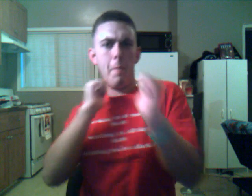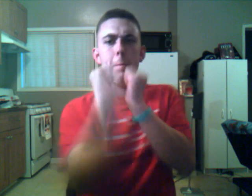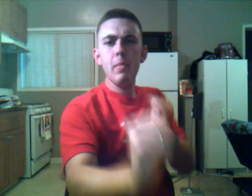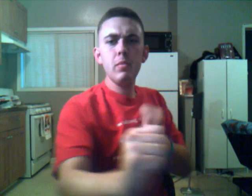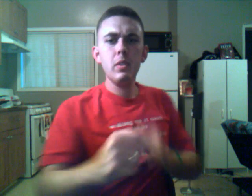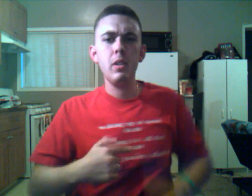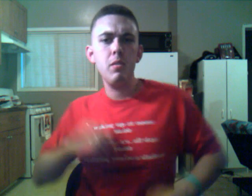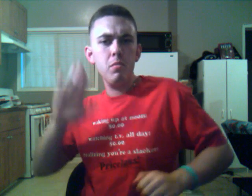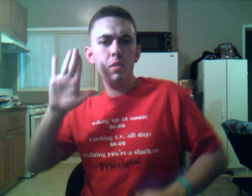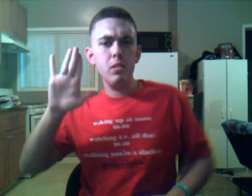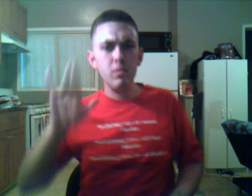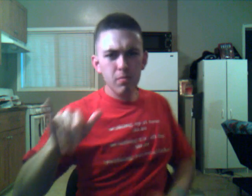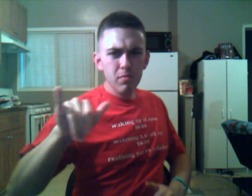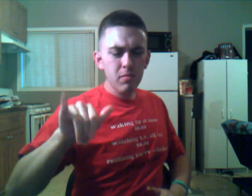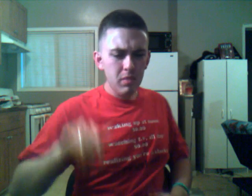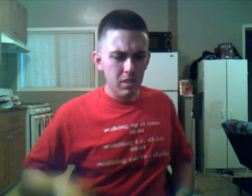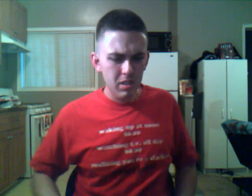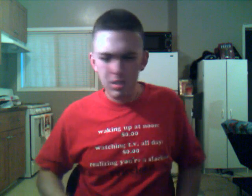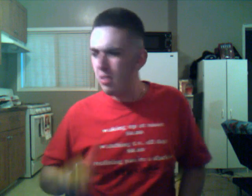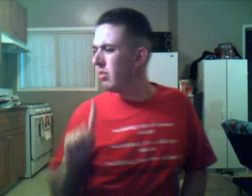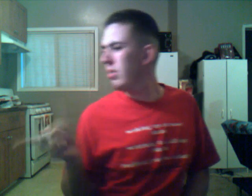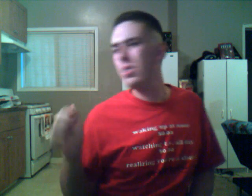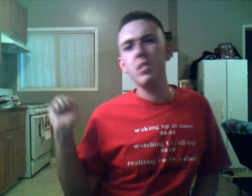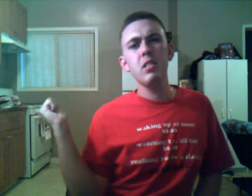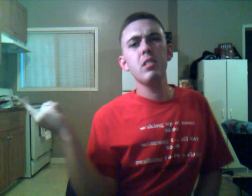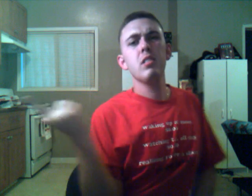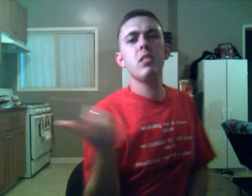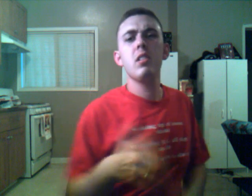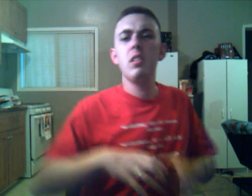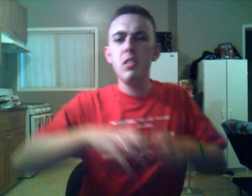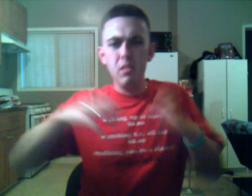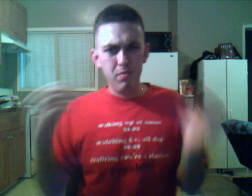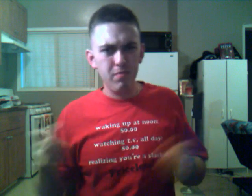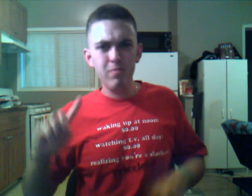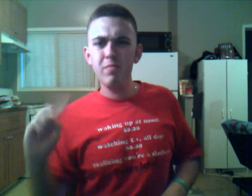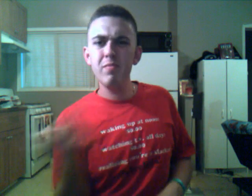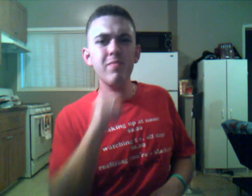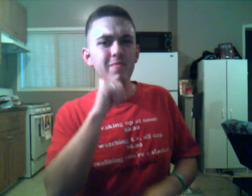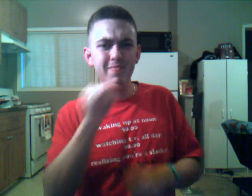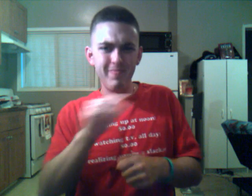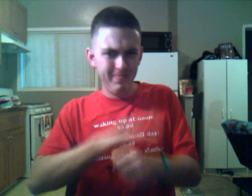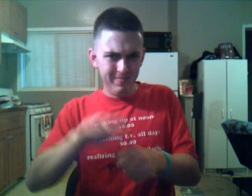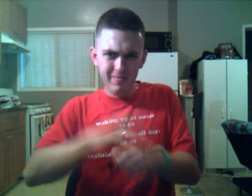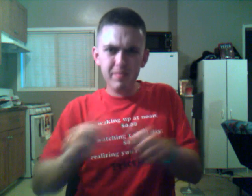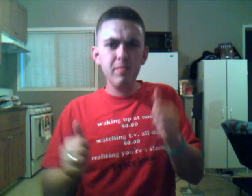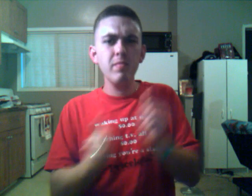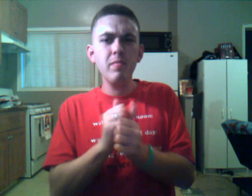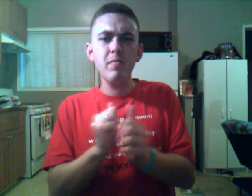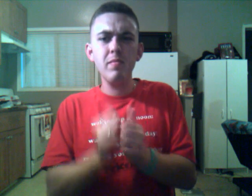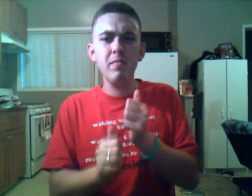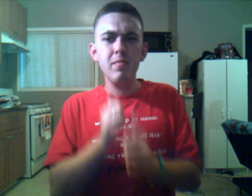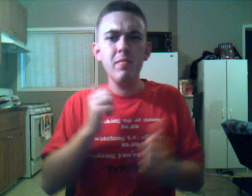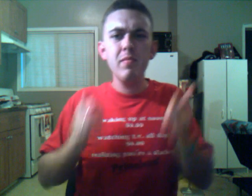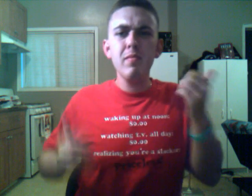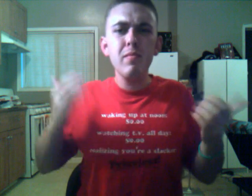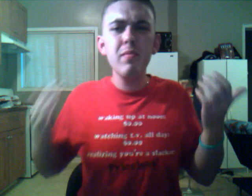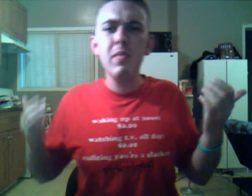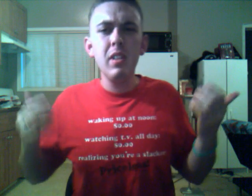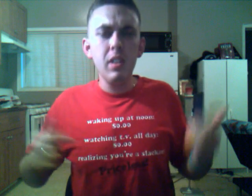passing me by Was it all too much or just not enough? Wake